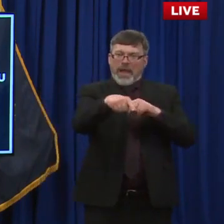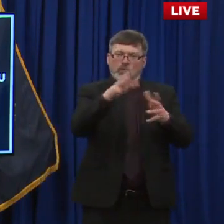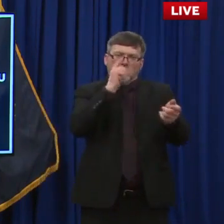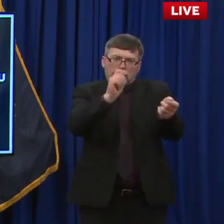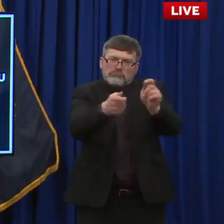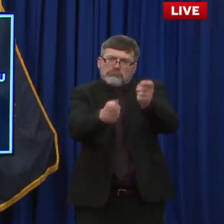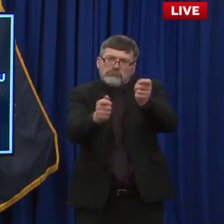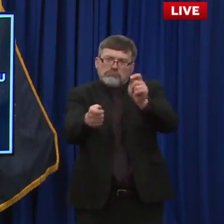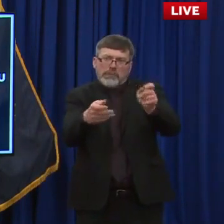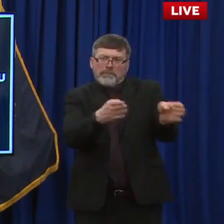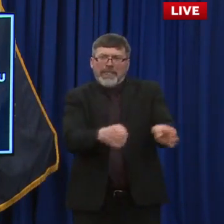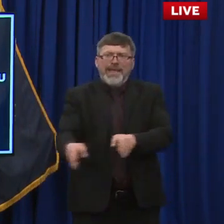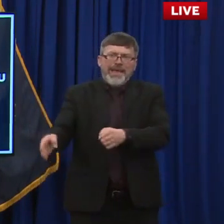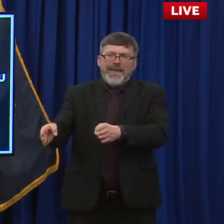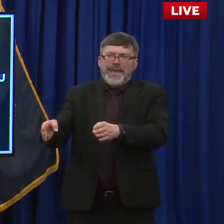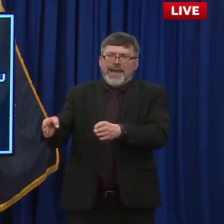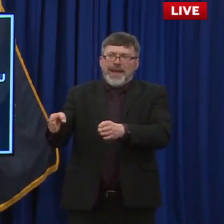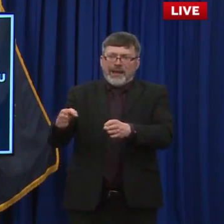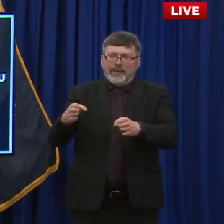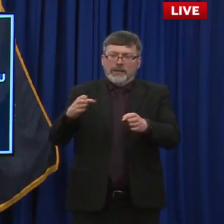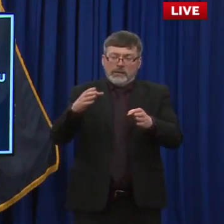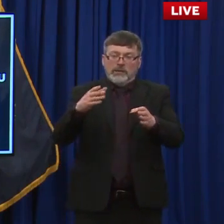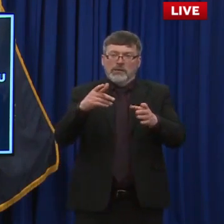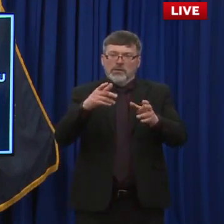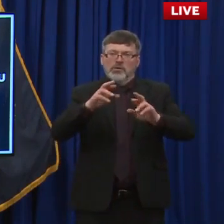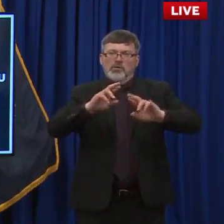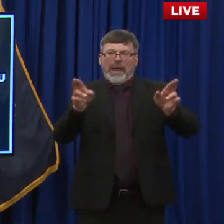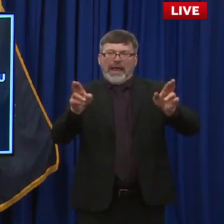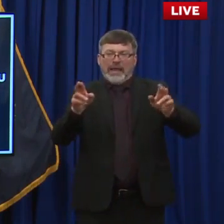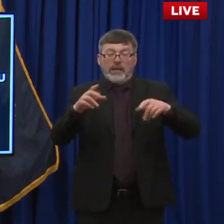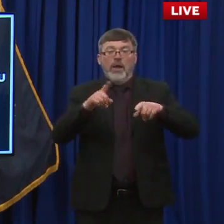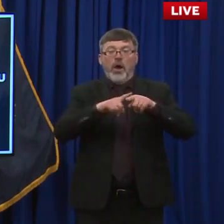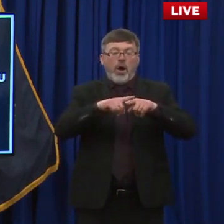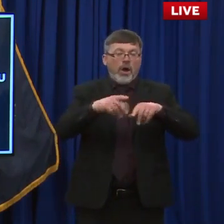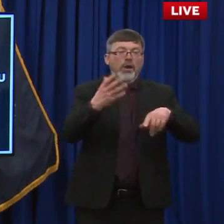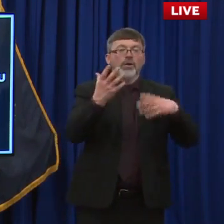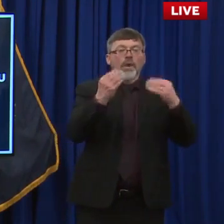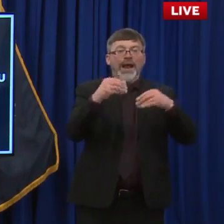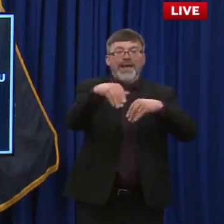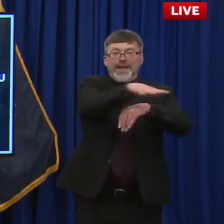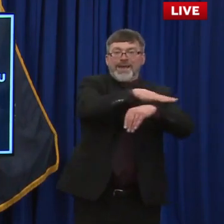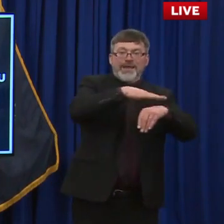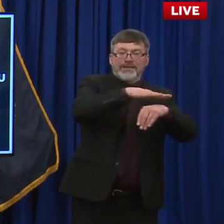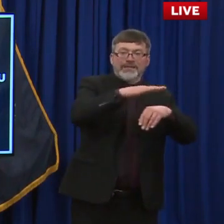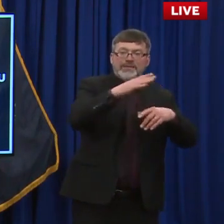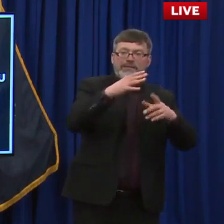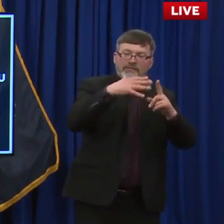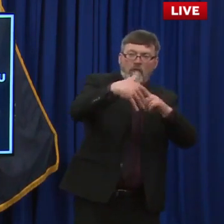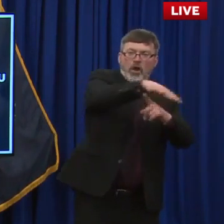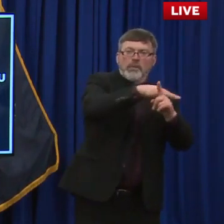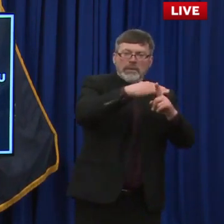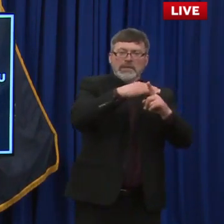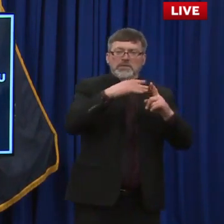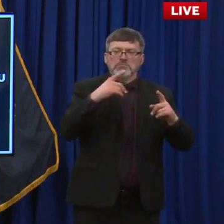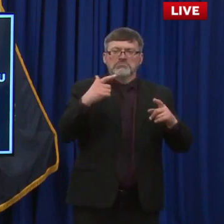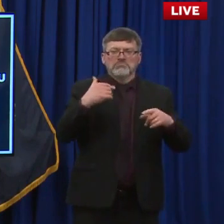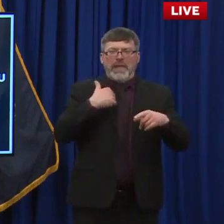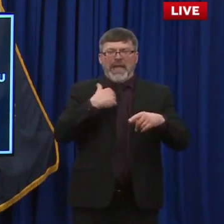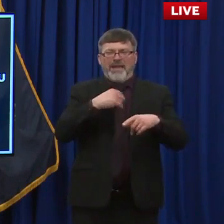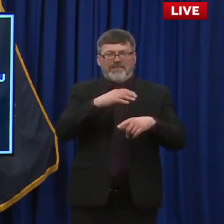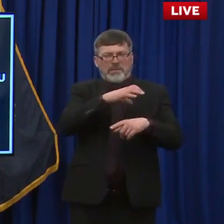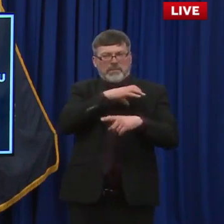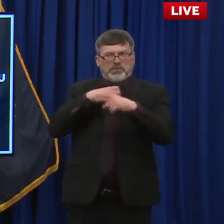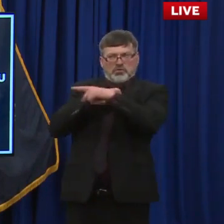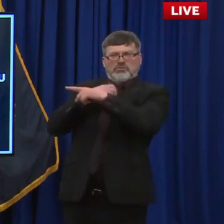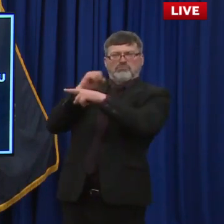They're agreeing there. They've agreed to make sure that the wetlands issues and all that are handled appropriately. And Commissioner Scott's been right on top of it. You know,